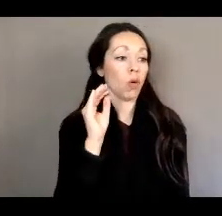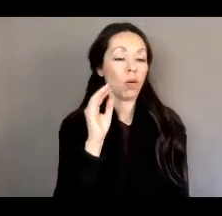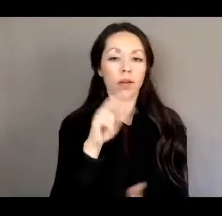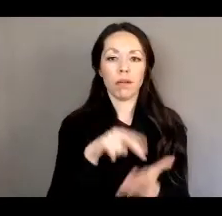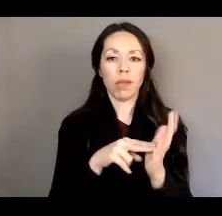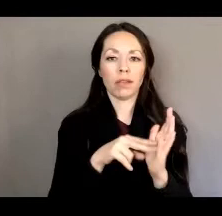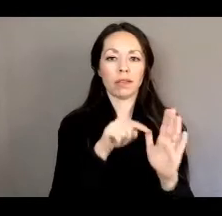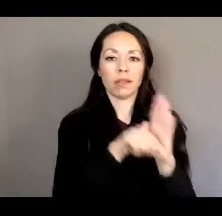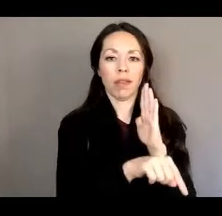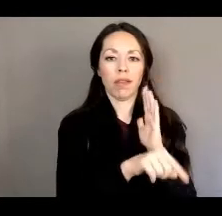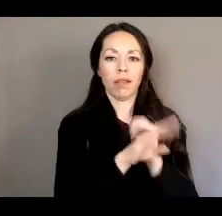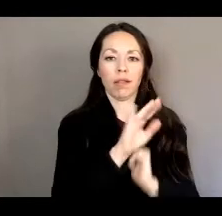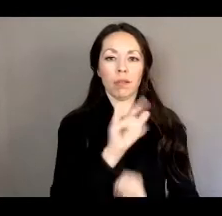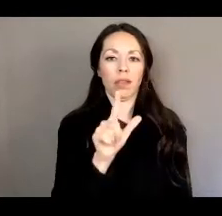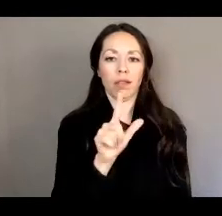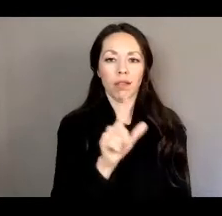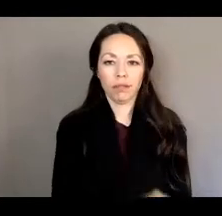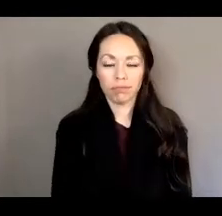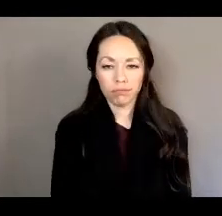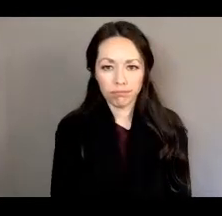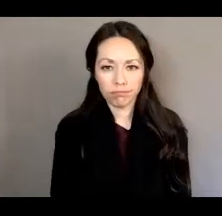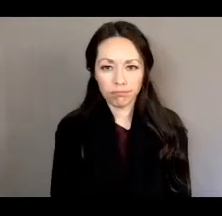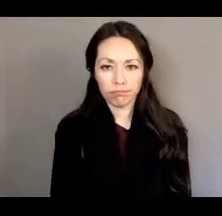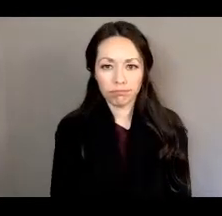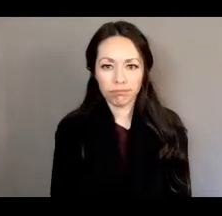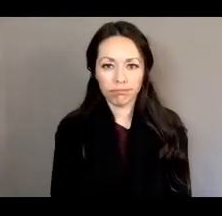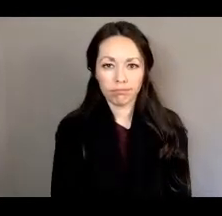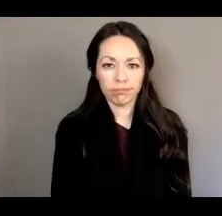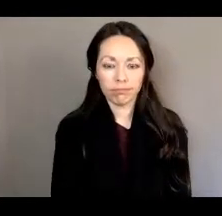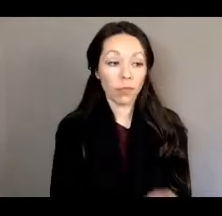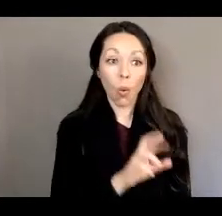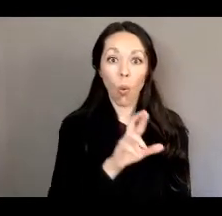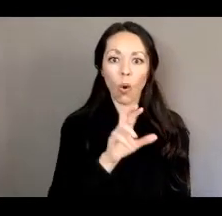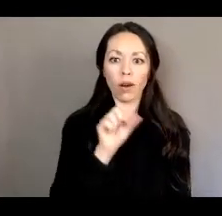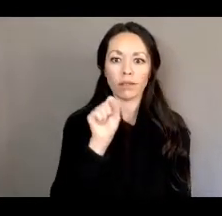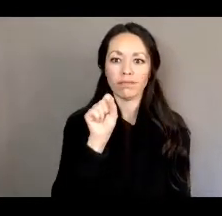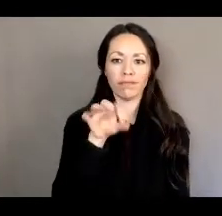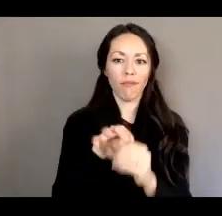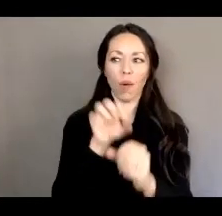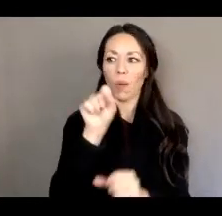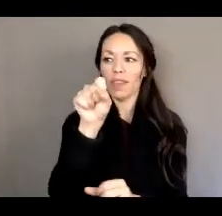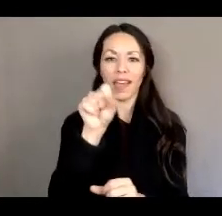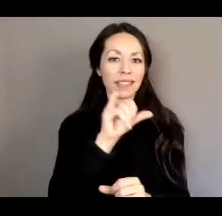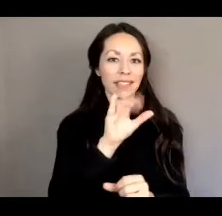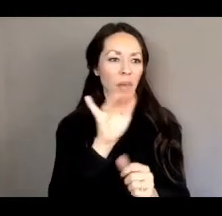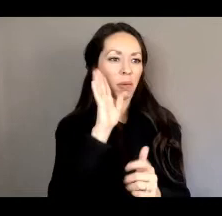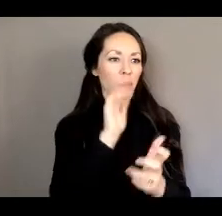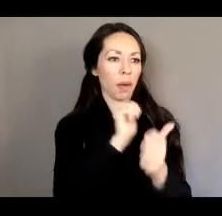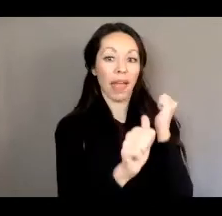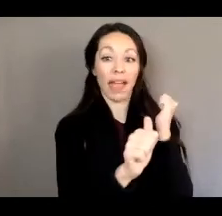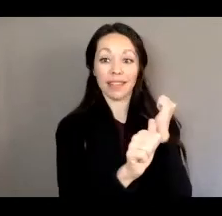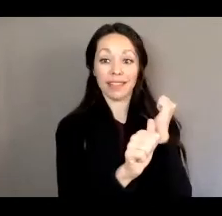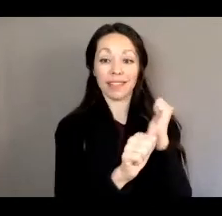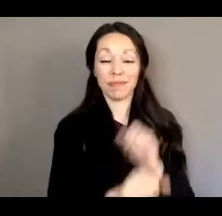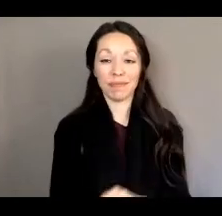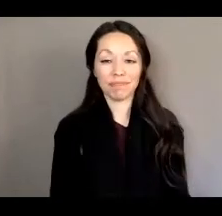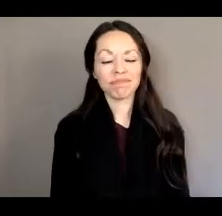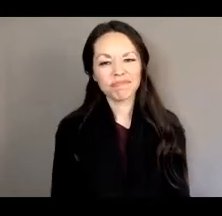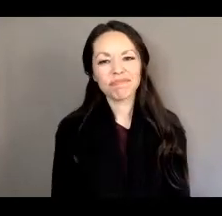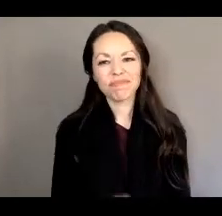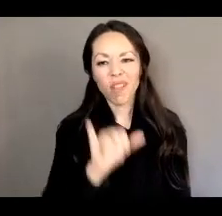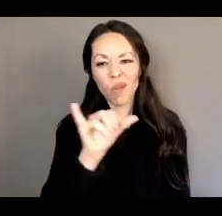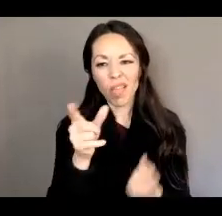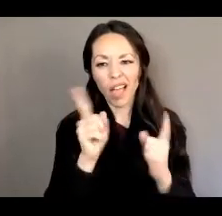or vote yes to make a bill go through. And so that's what we saw in 10 six